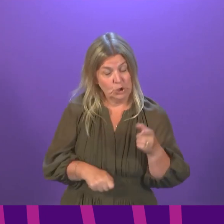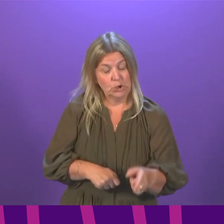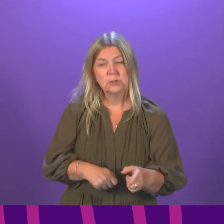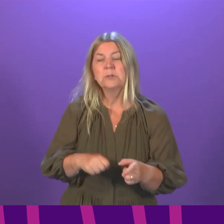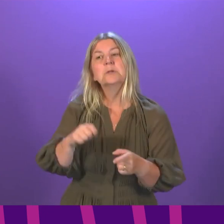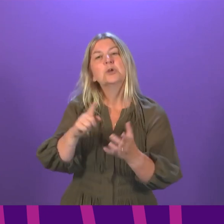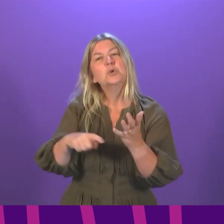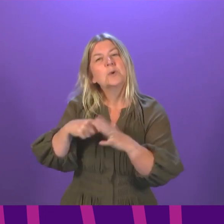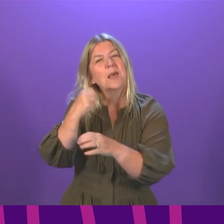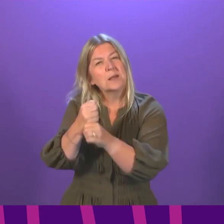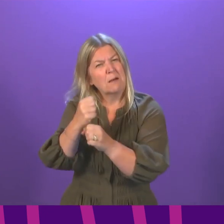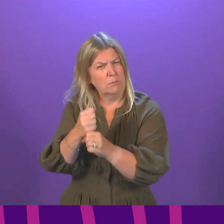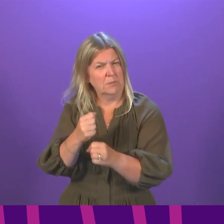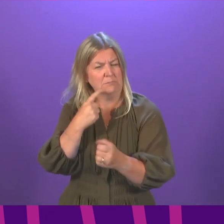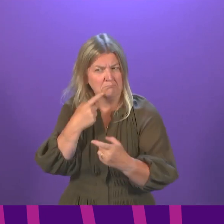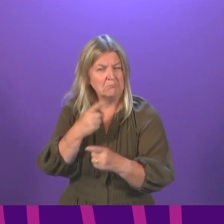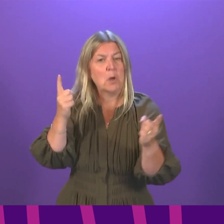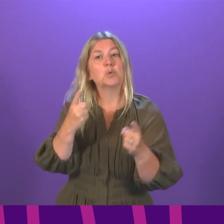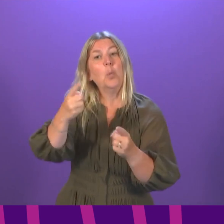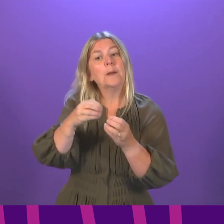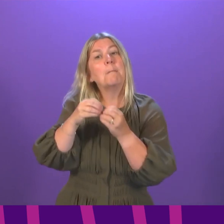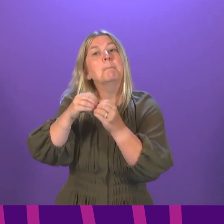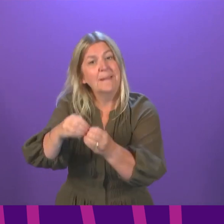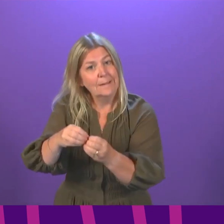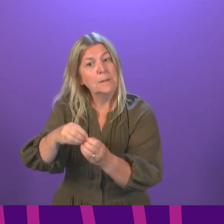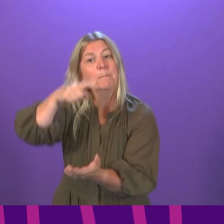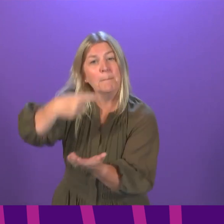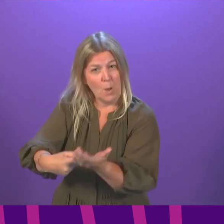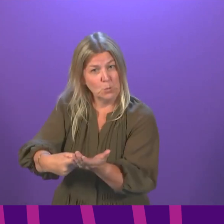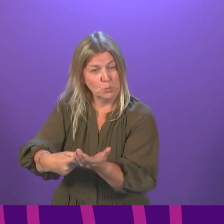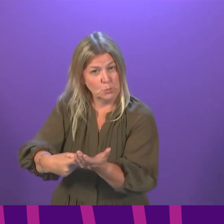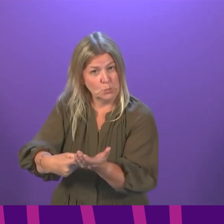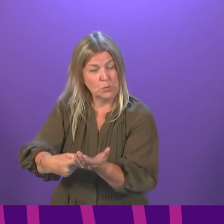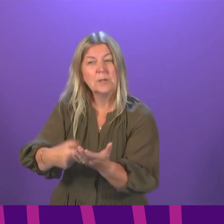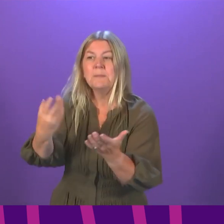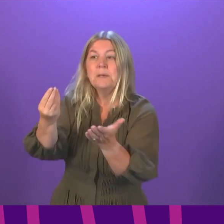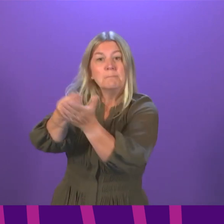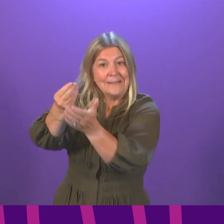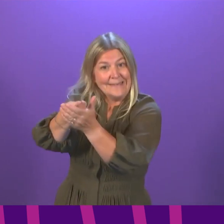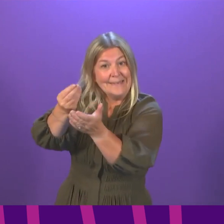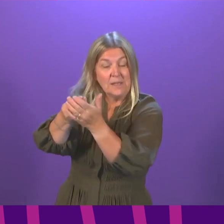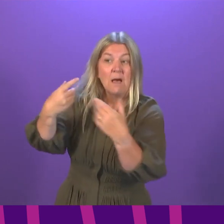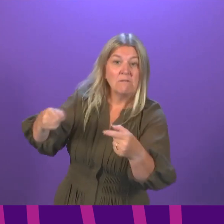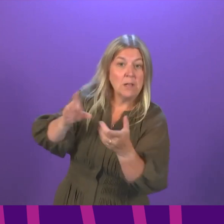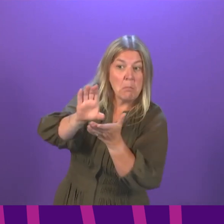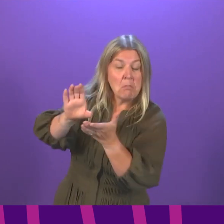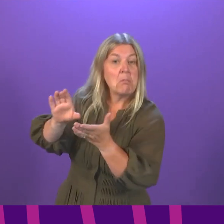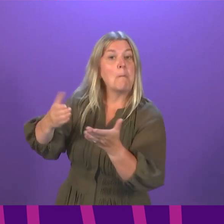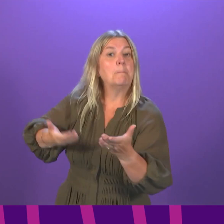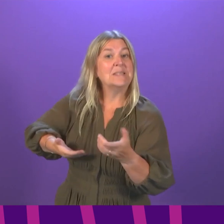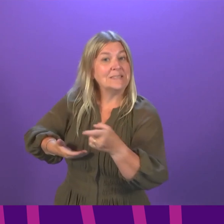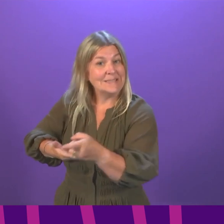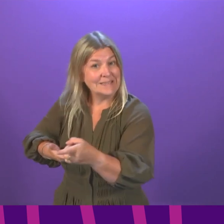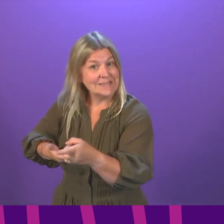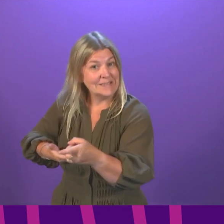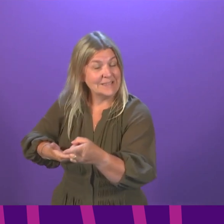.5 billion was being made available for a discretionary relief scheme for businesses outside of the retail, hospitality and